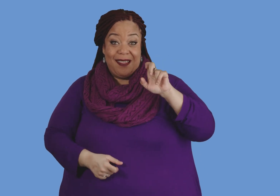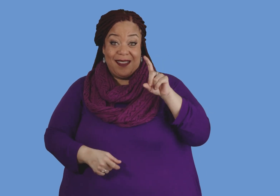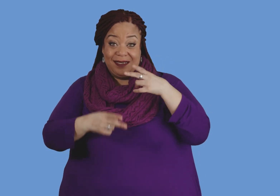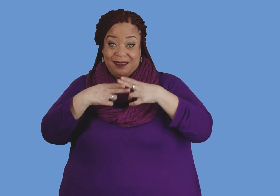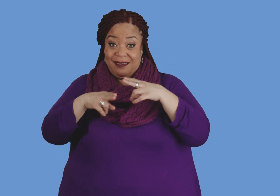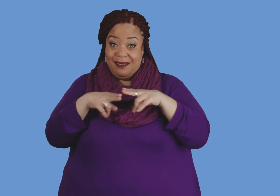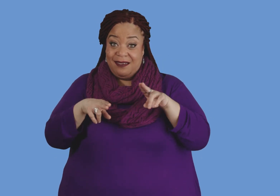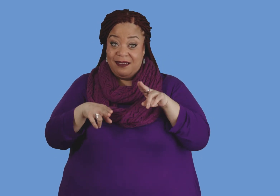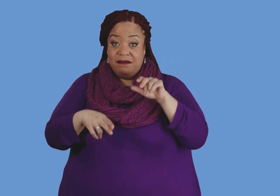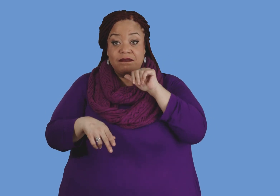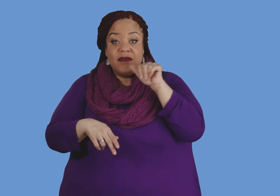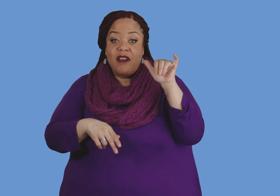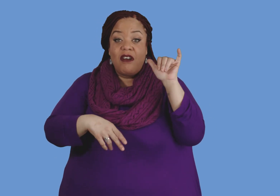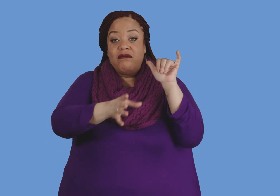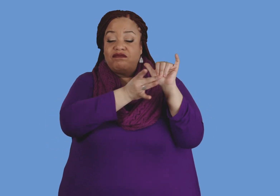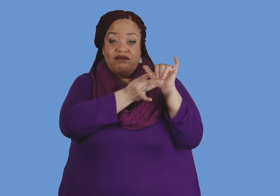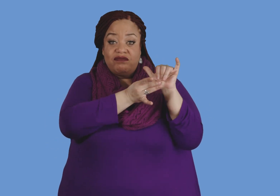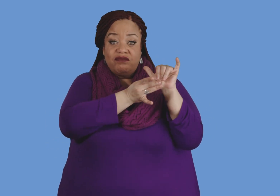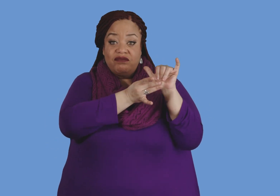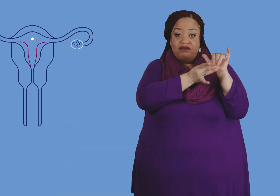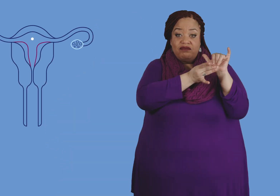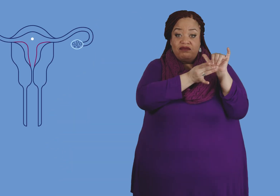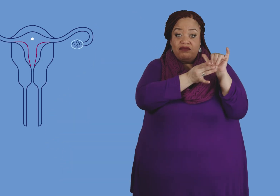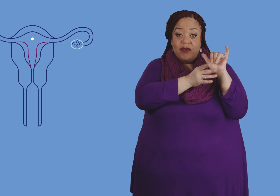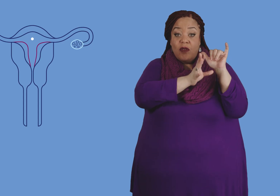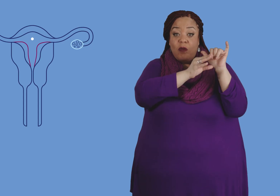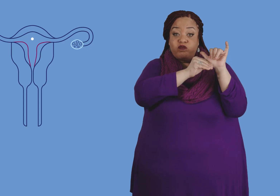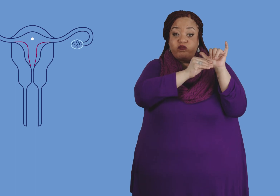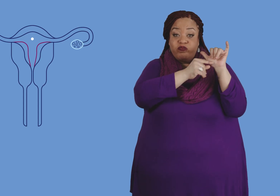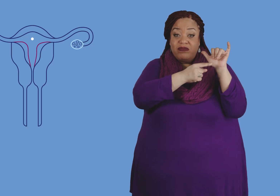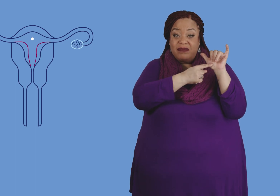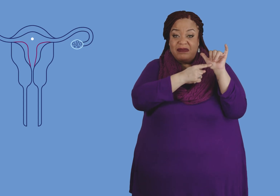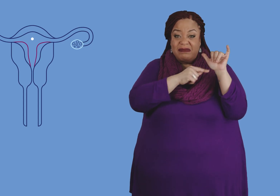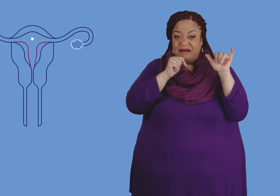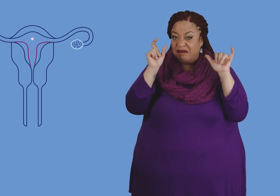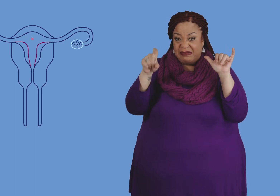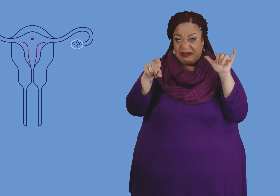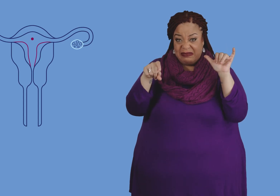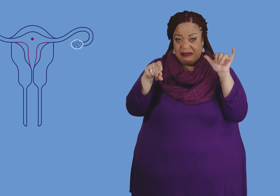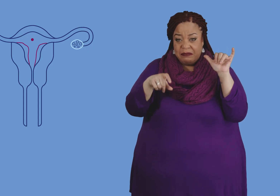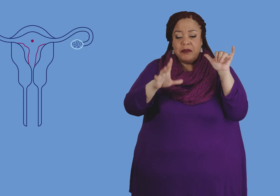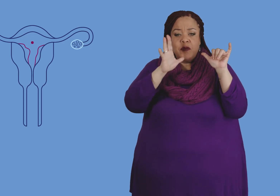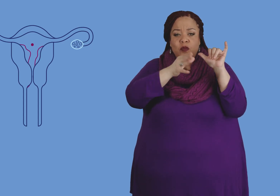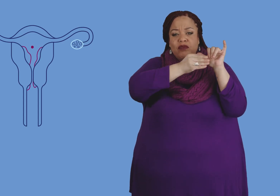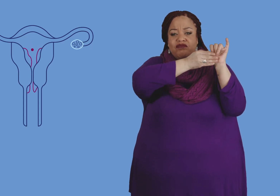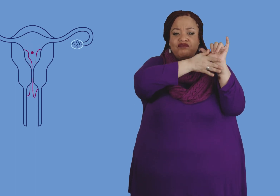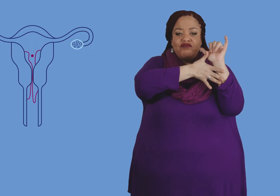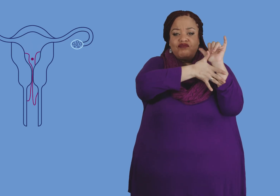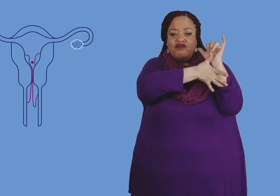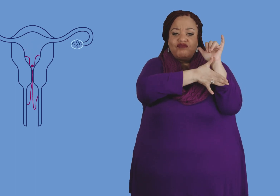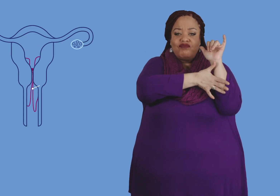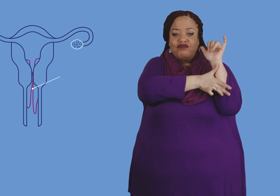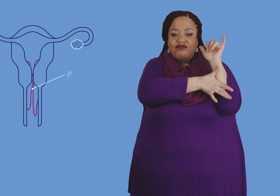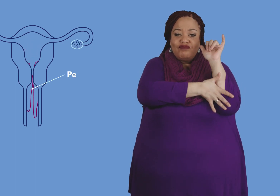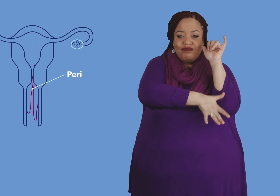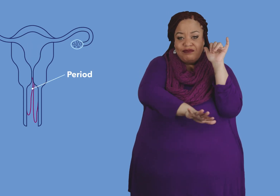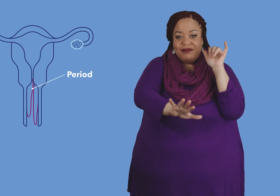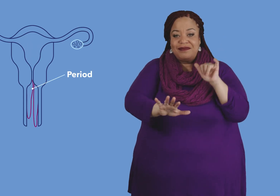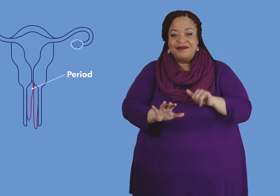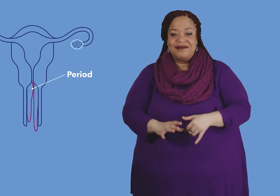your uterus, the lining isn't needed, and it flows out of your vagina. That's